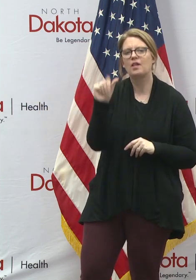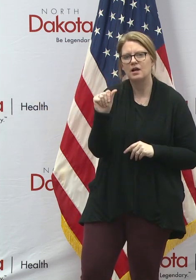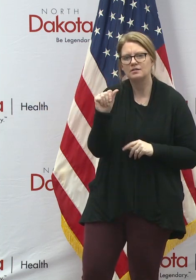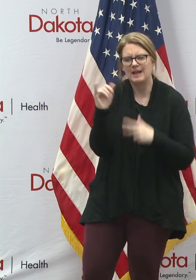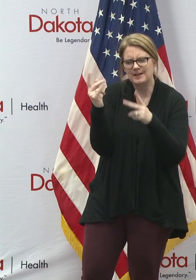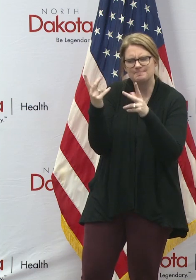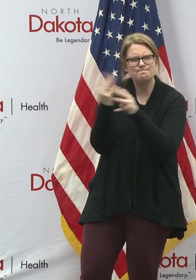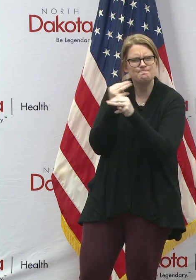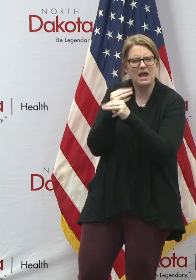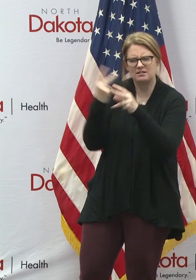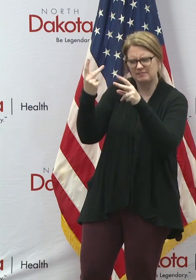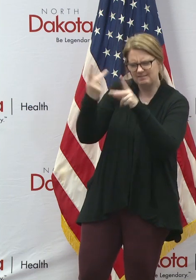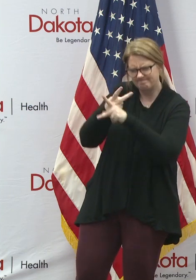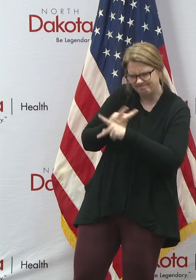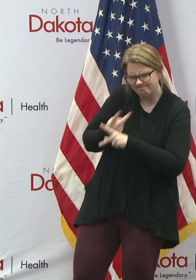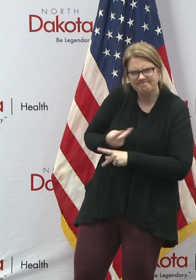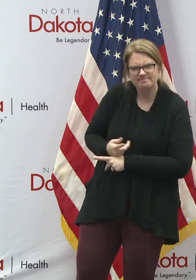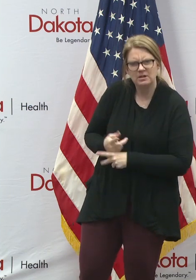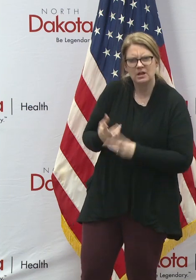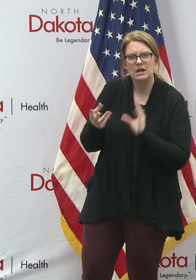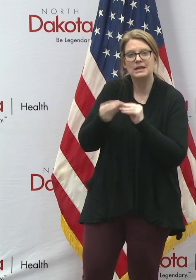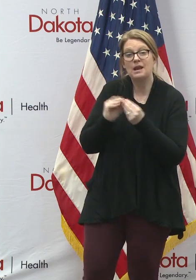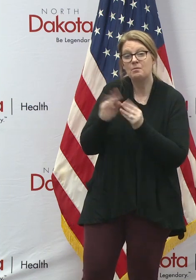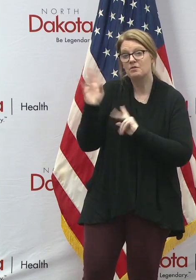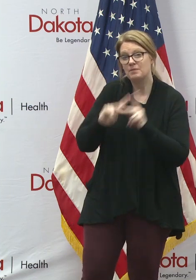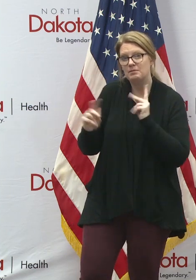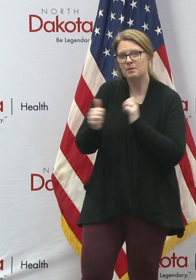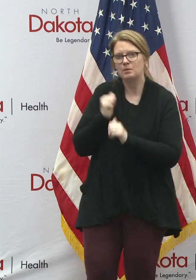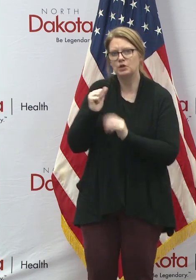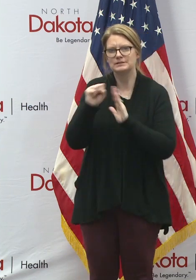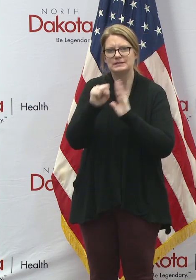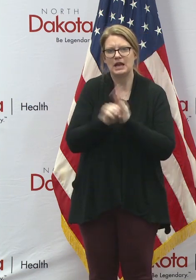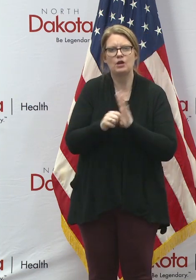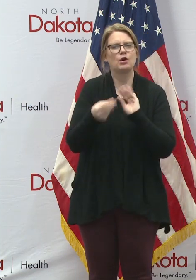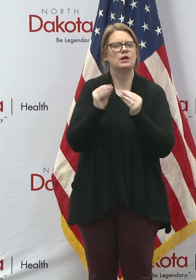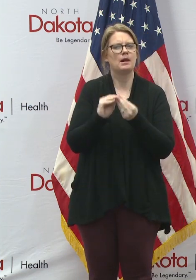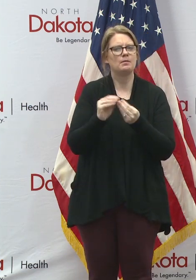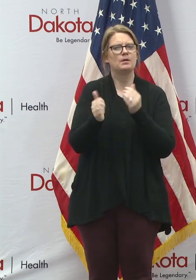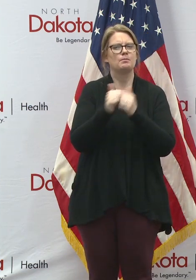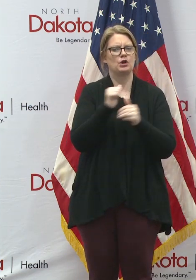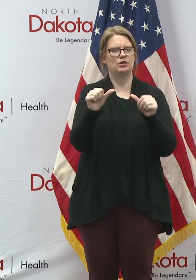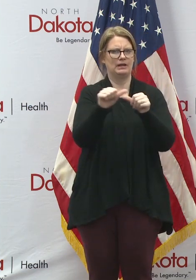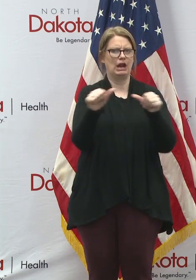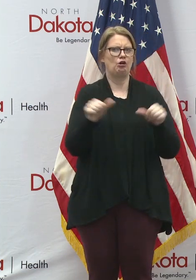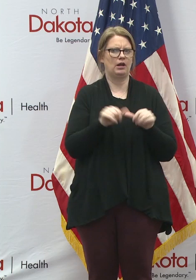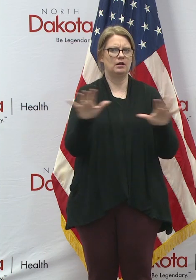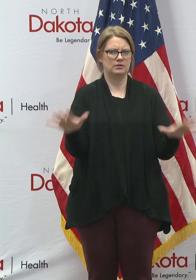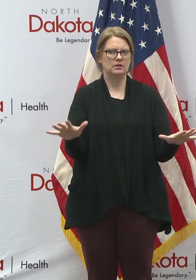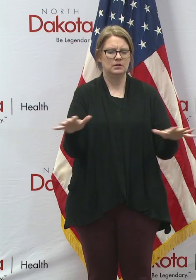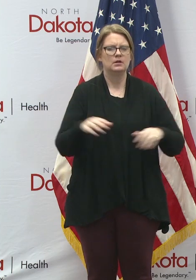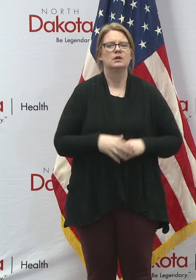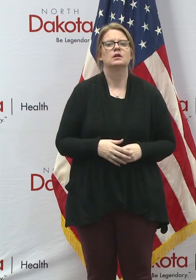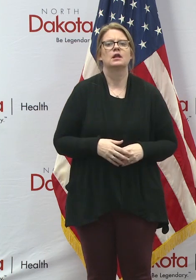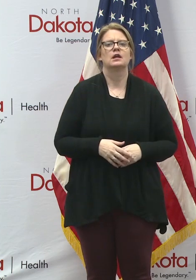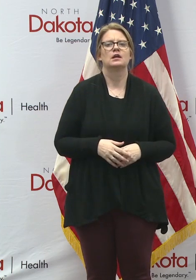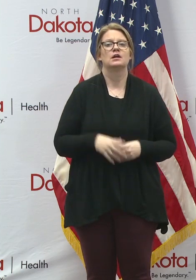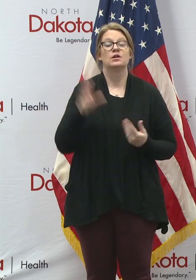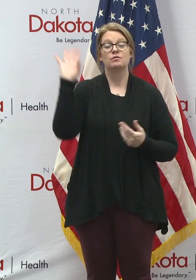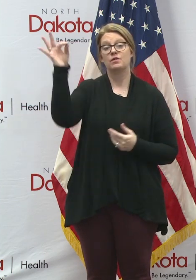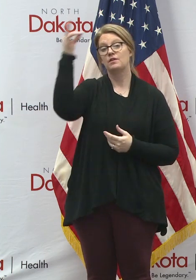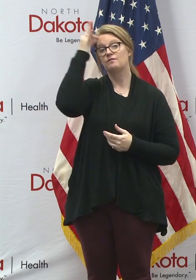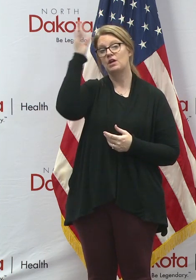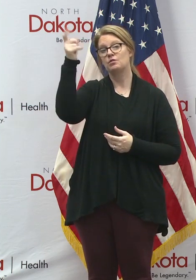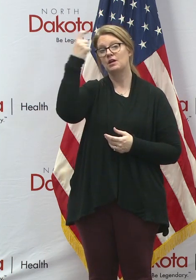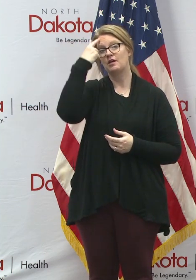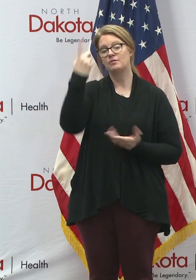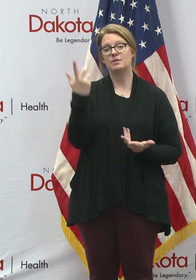on the number of people per state or per capita. And in the annual, in a typical operating year for the federal government,